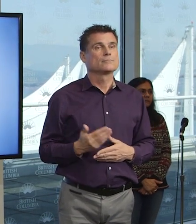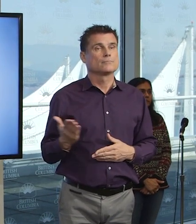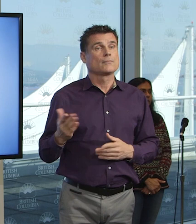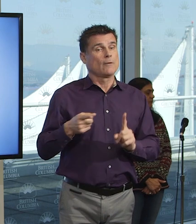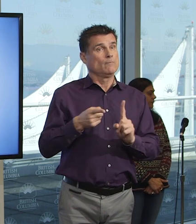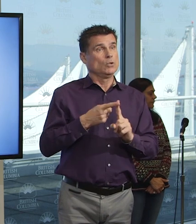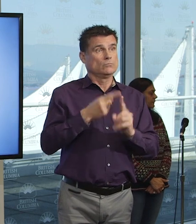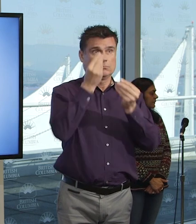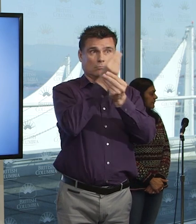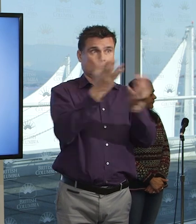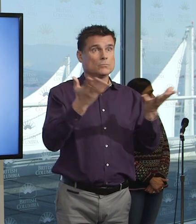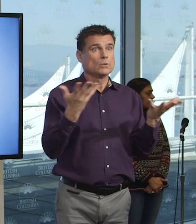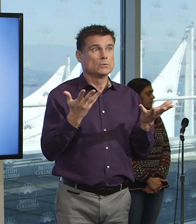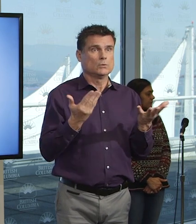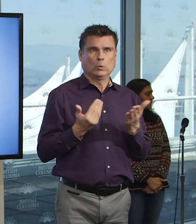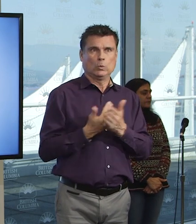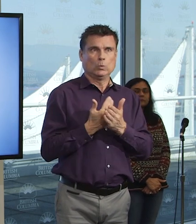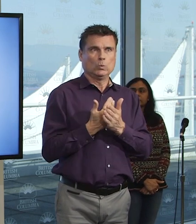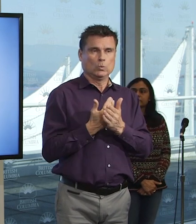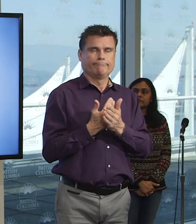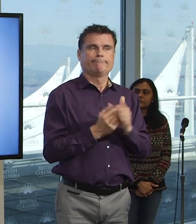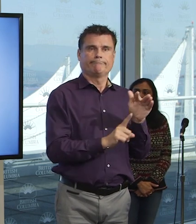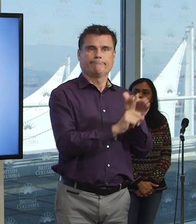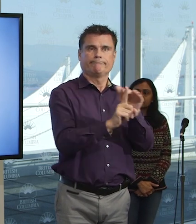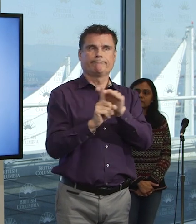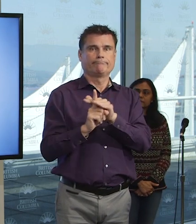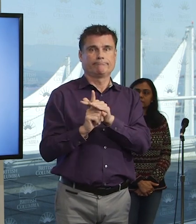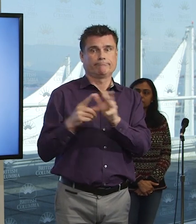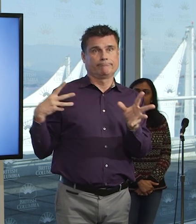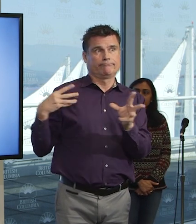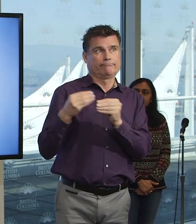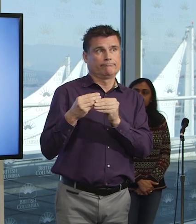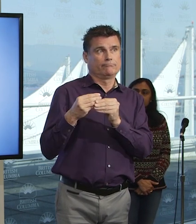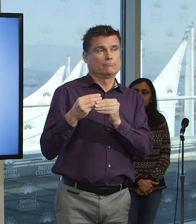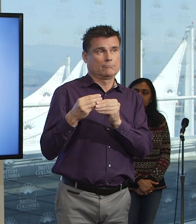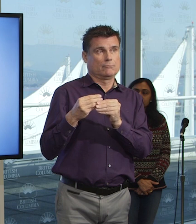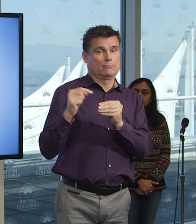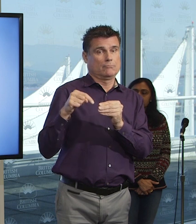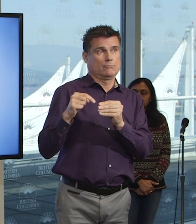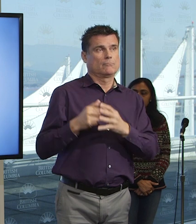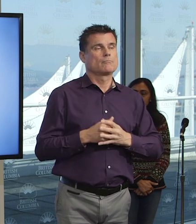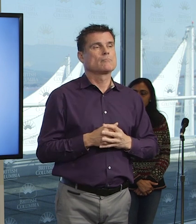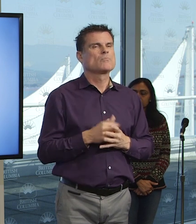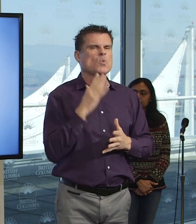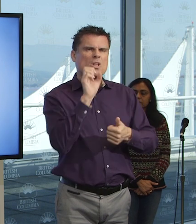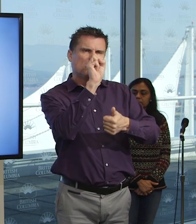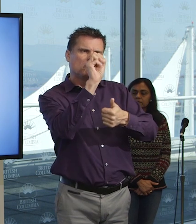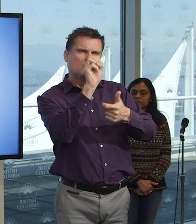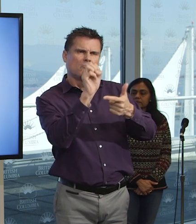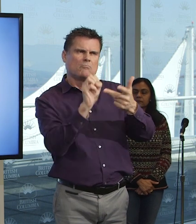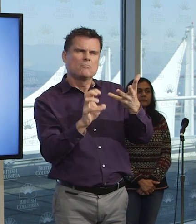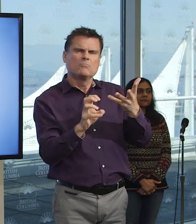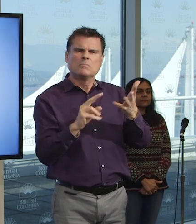the new totals that we have in the province, and then we're going to talk a little bit about what this means and some of the data that we're using